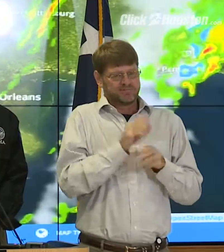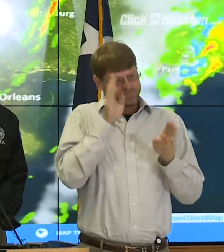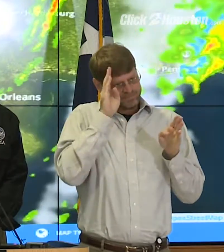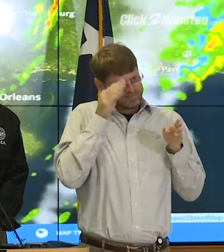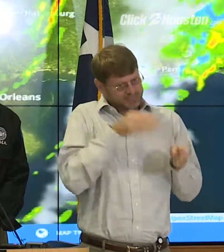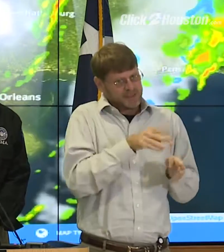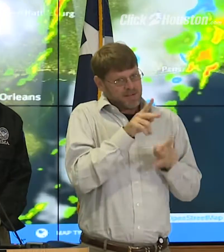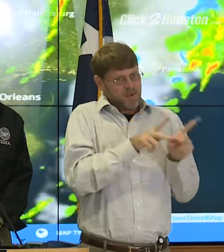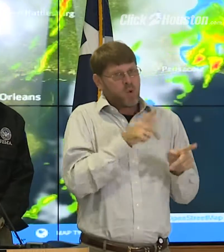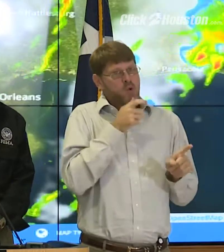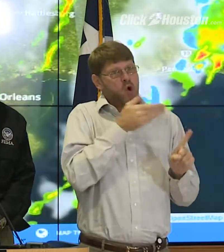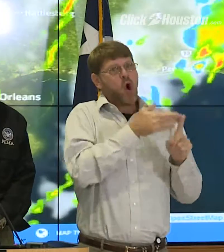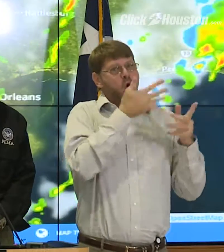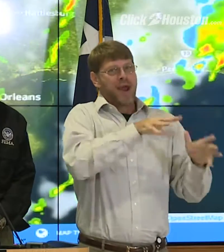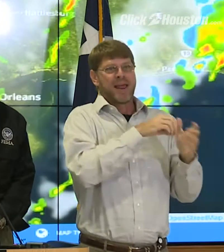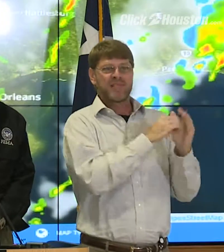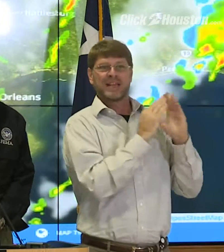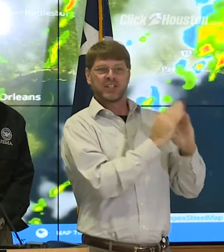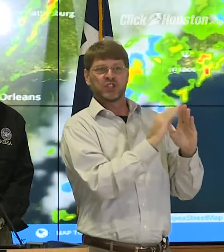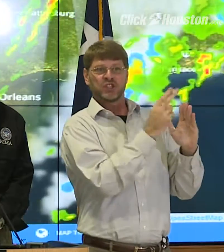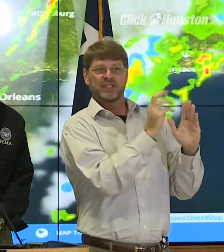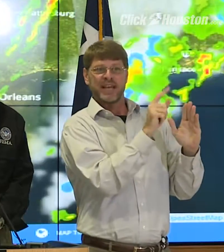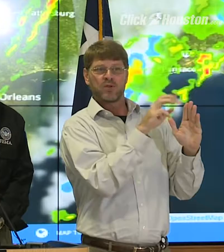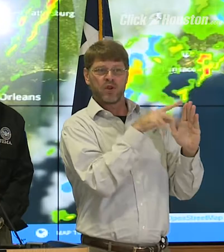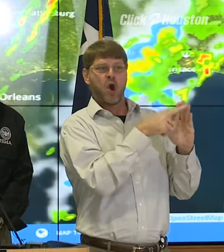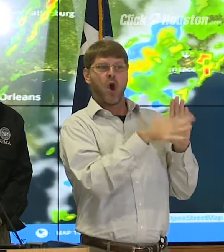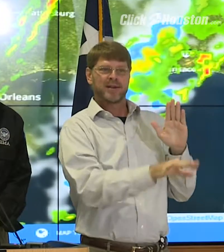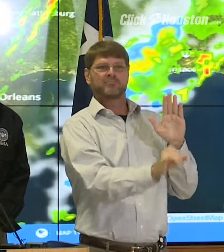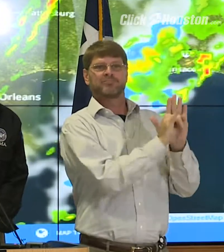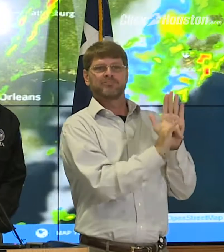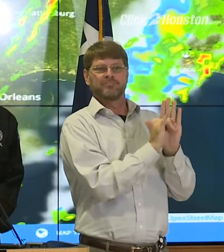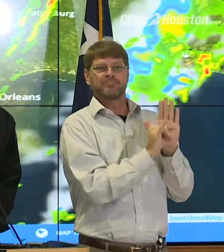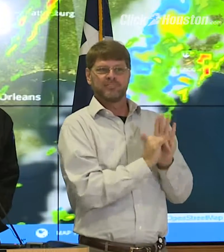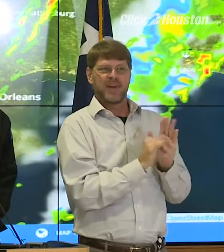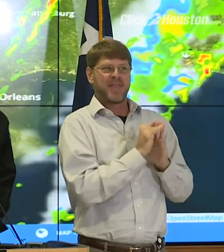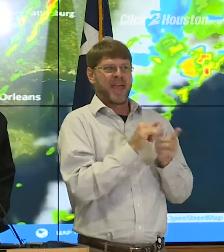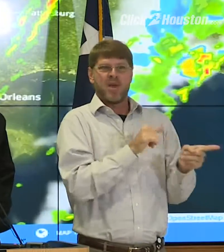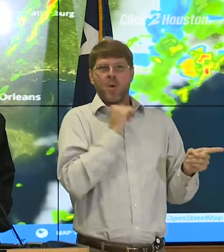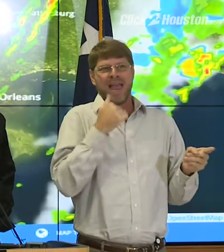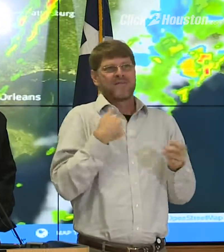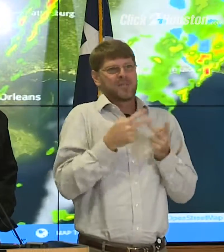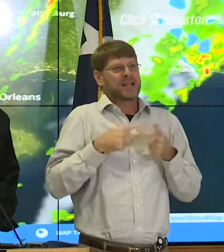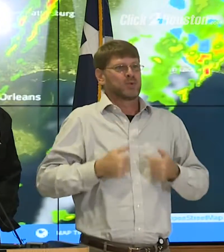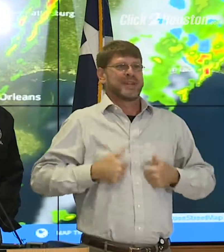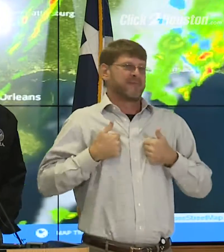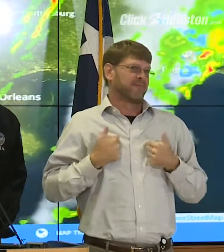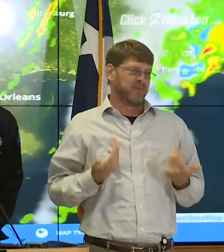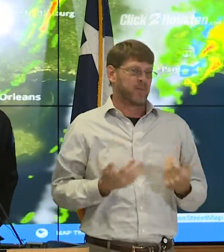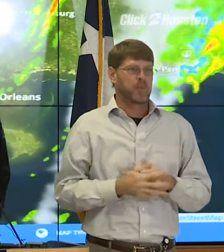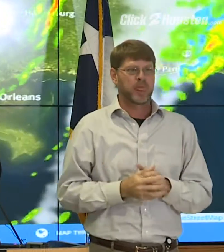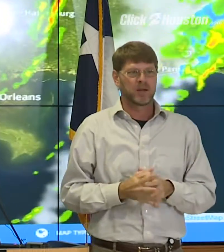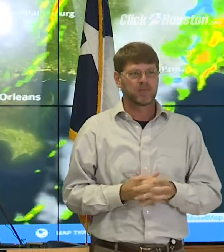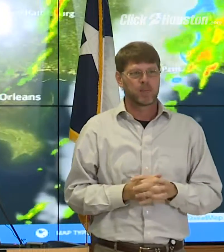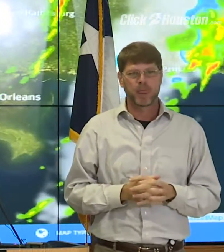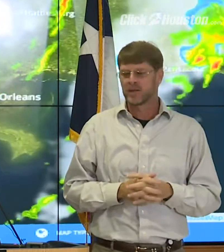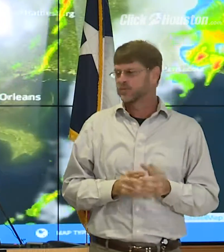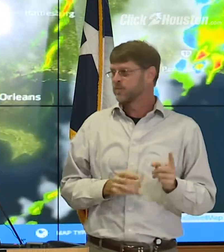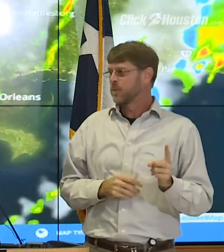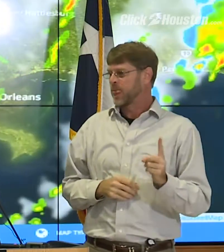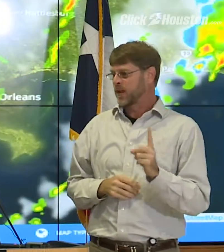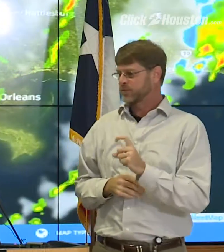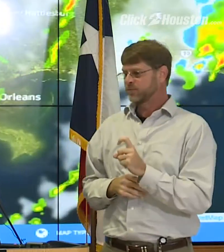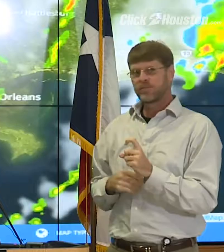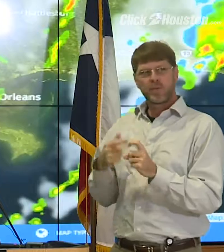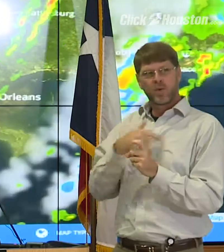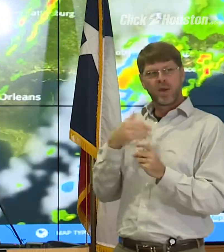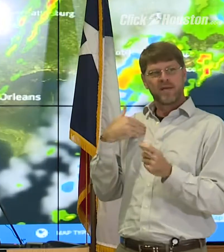people who are already in shelters or have already been identified as not having a place to live. I have a question for FEMA.